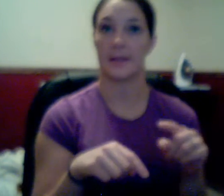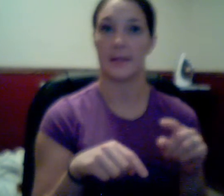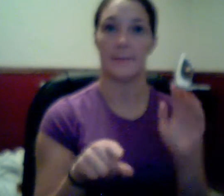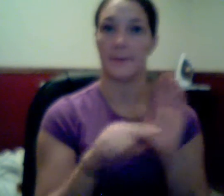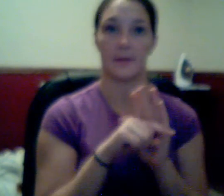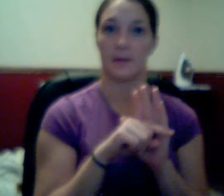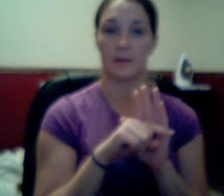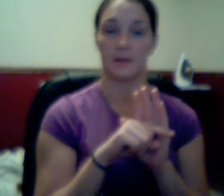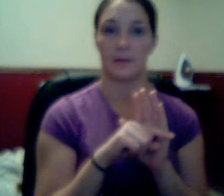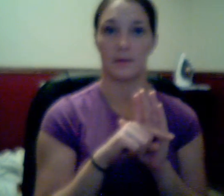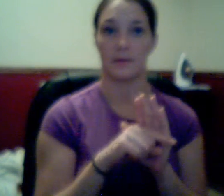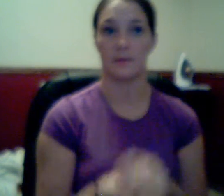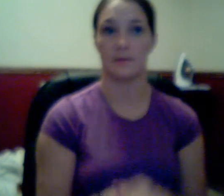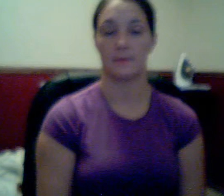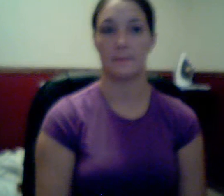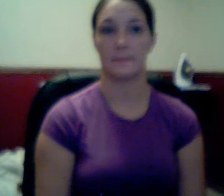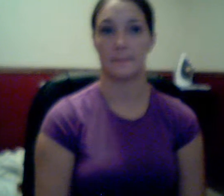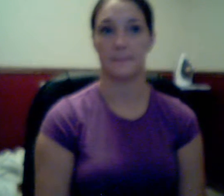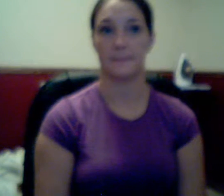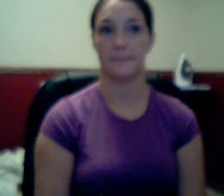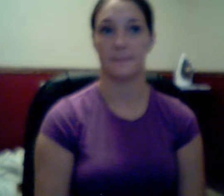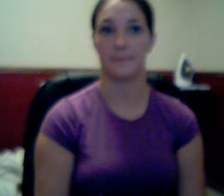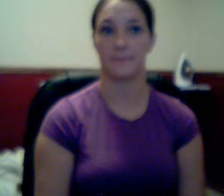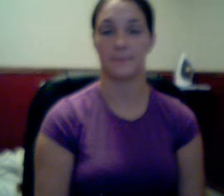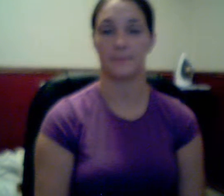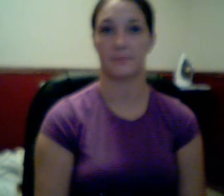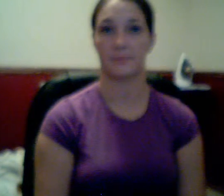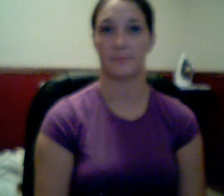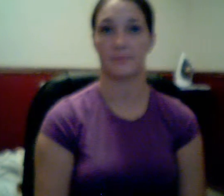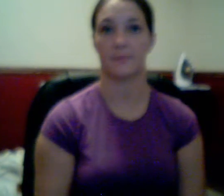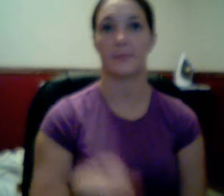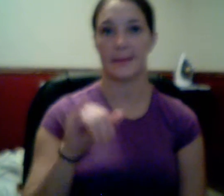can't do anything with it. Those are part of the imaginary numbers.